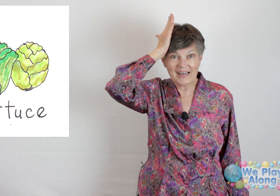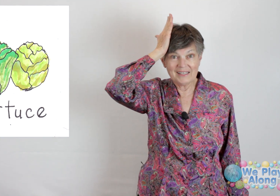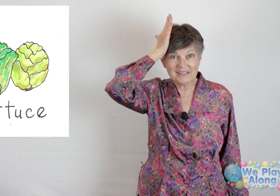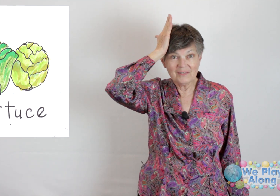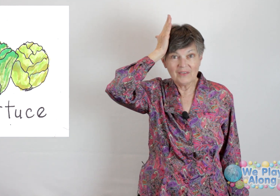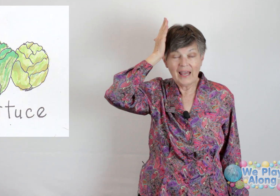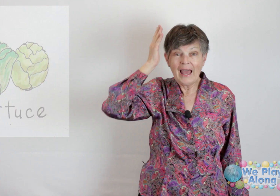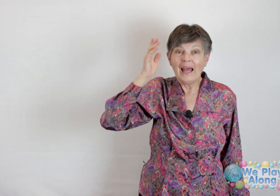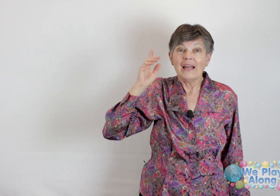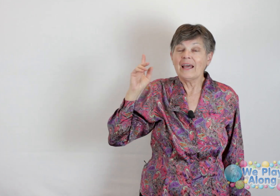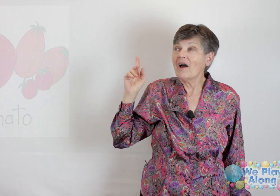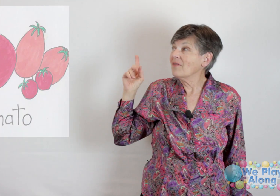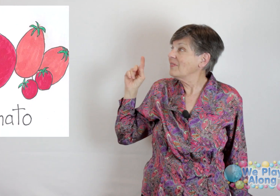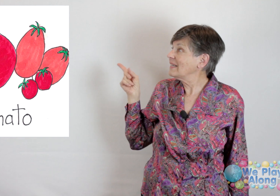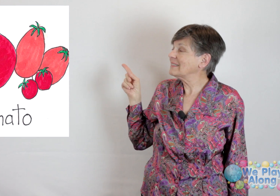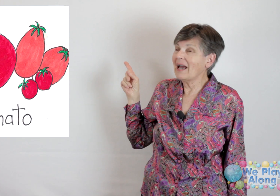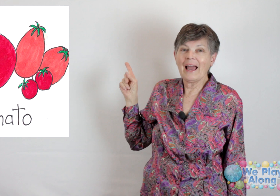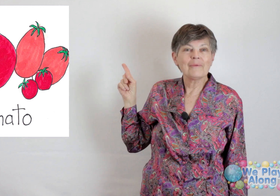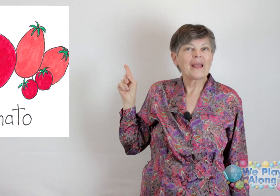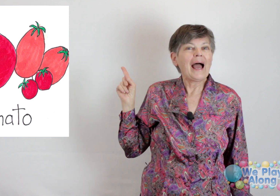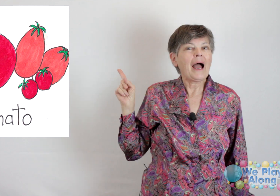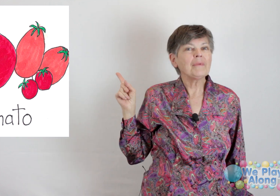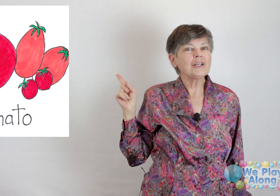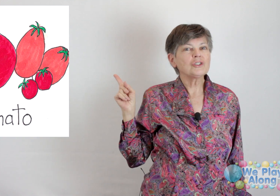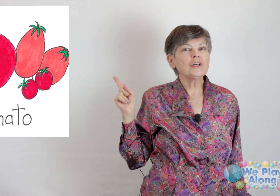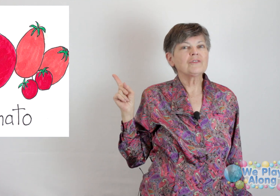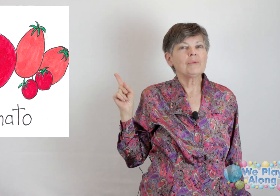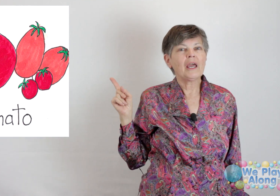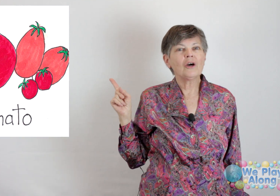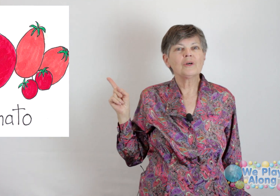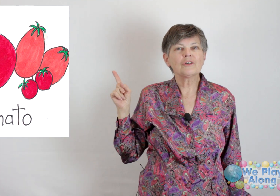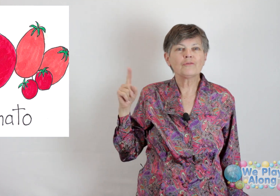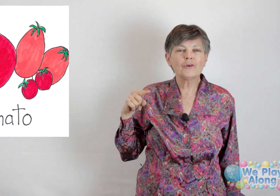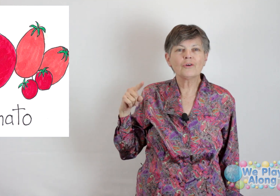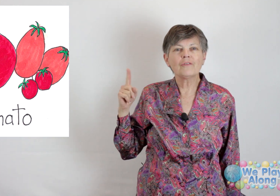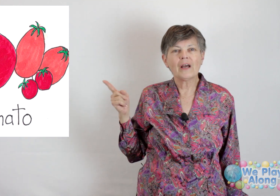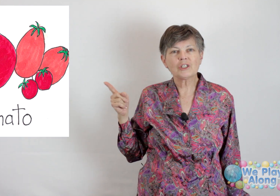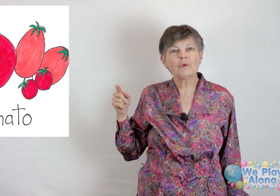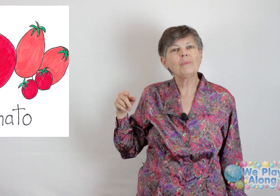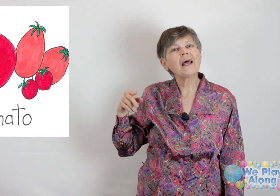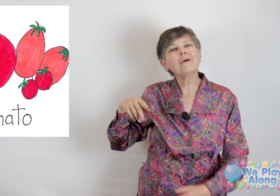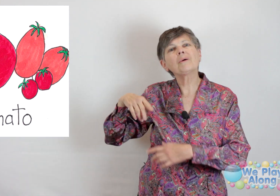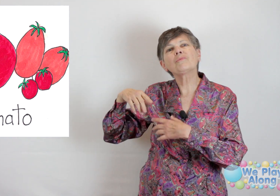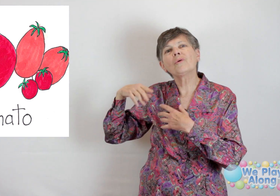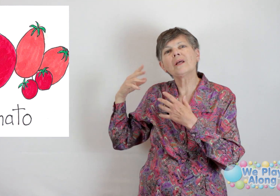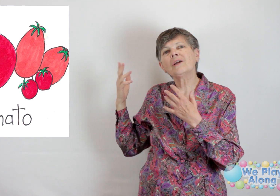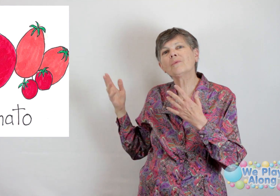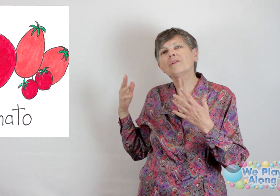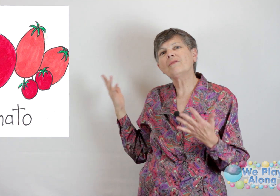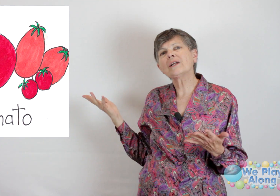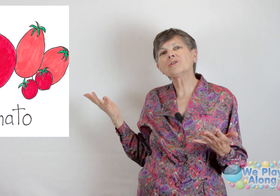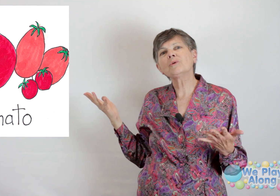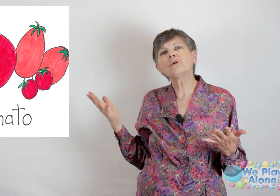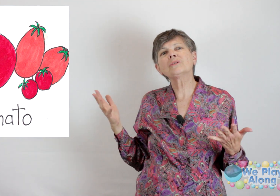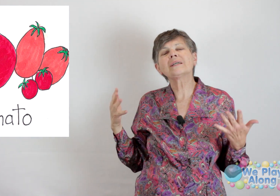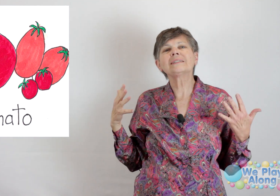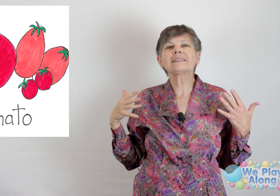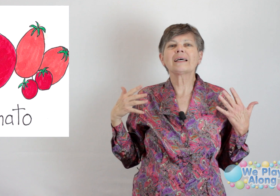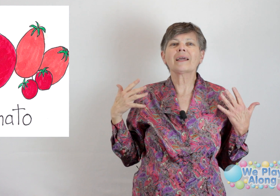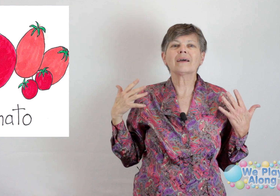Lettuce. Now this, I'm not sure if tomato is a fruit or a vegetable, but I'm going to throw it in here with the vegetables, because it's like